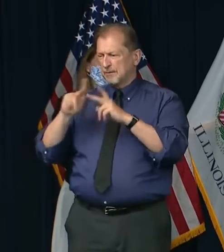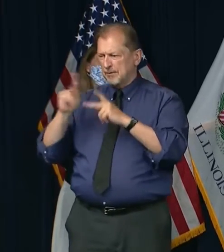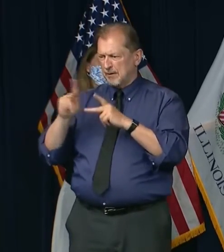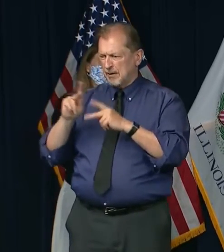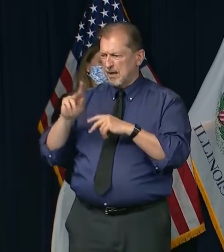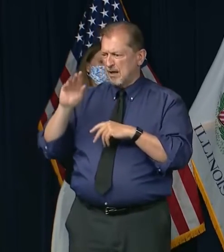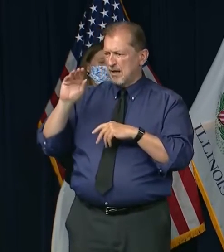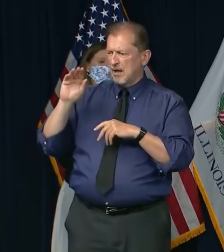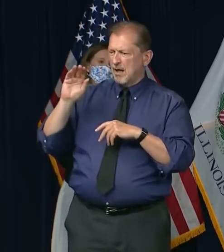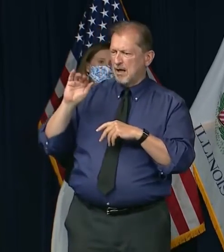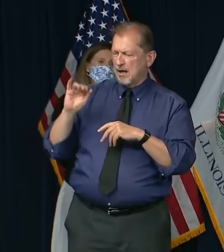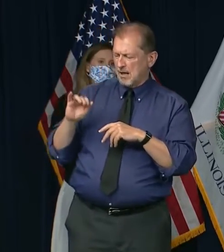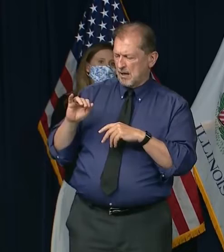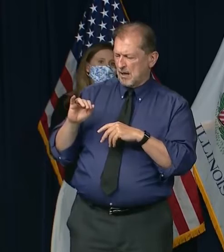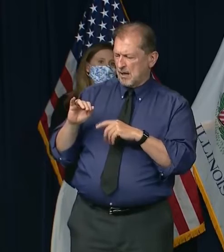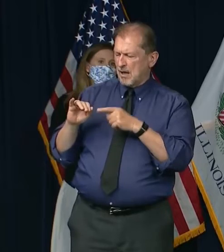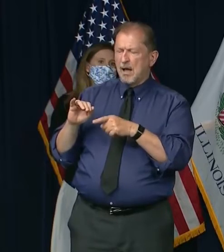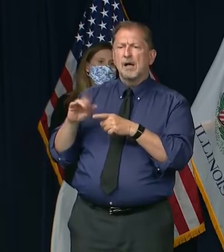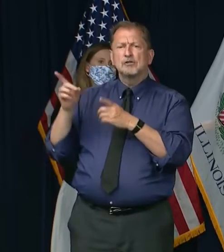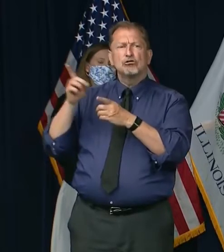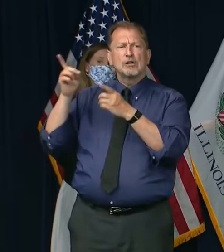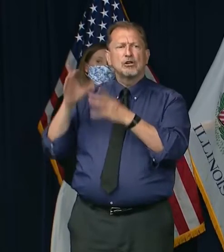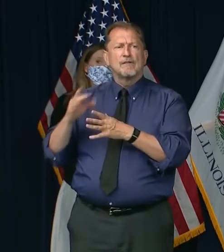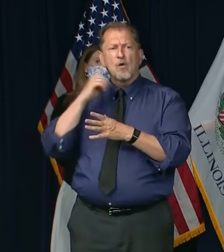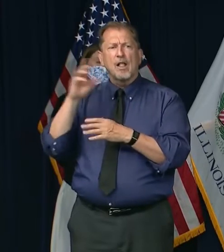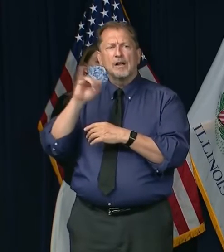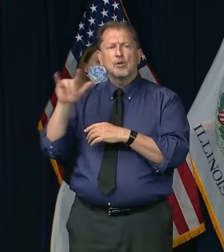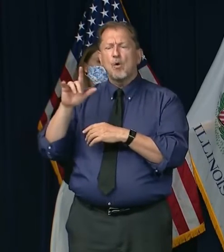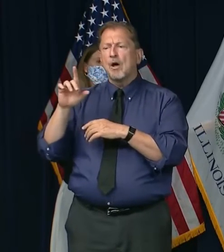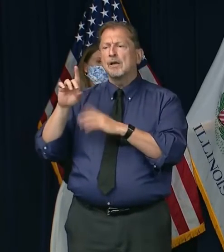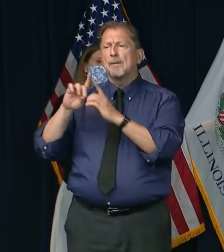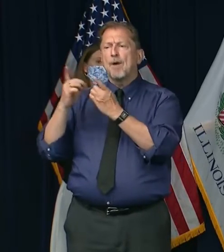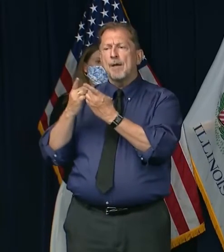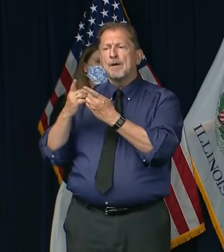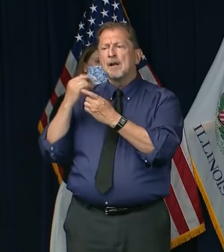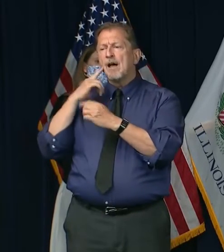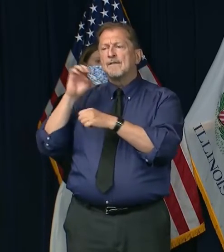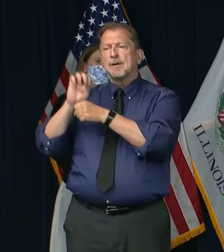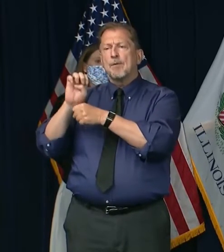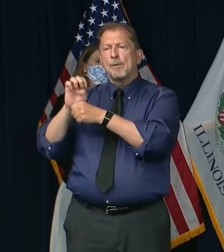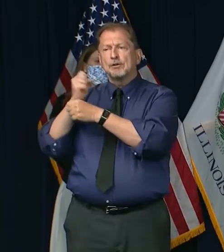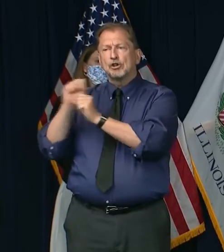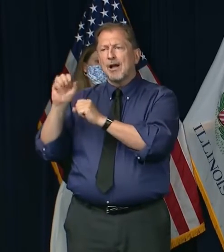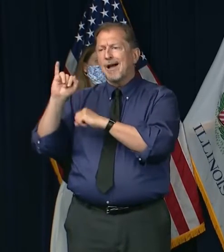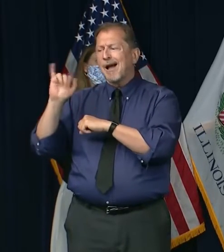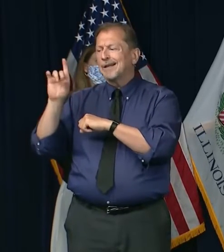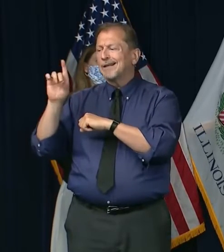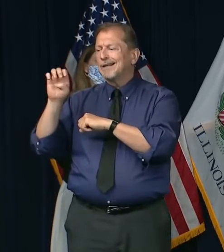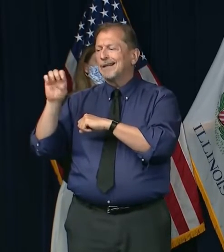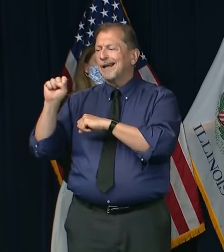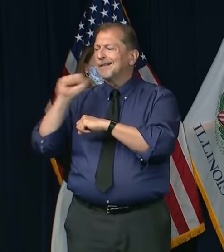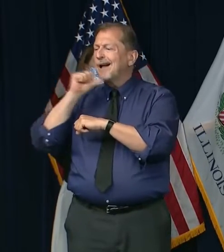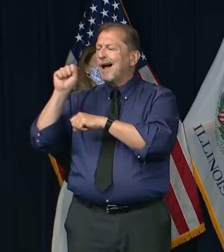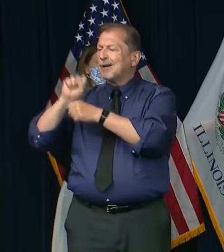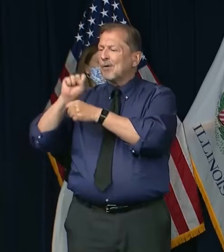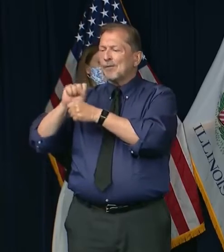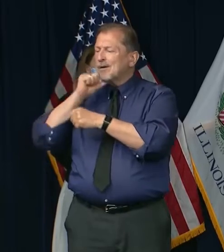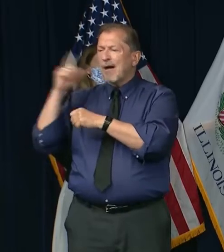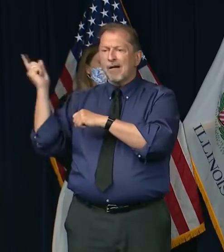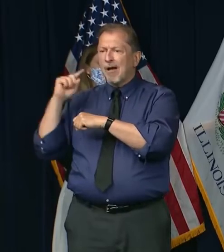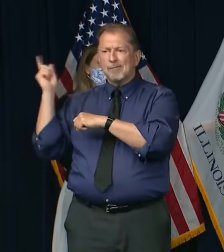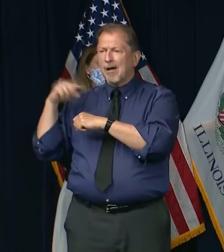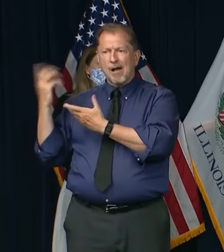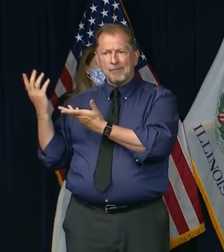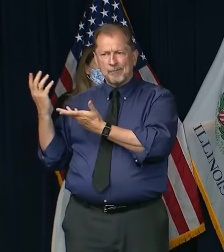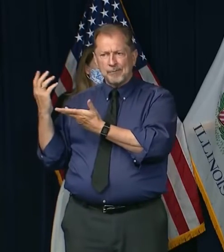work. Why is Acting Director with the Illinois Department of Employment Security not available to take questions at these briefings? Well, he's answered a lot of